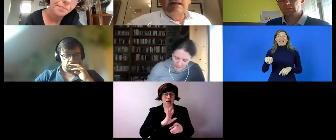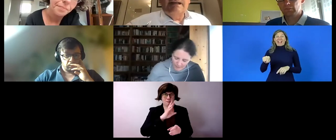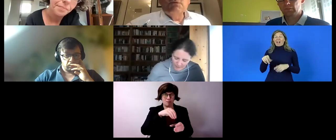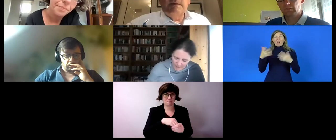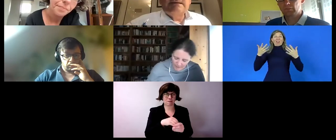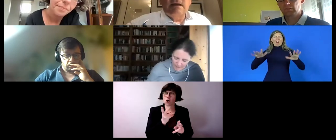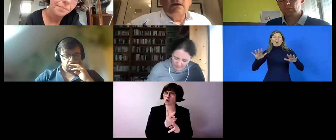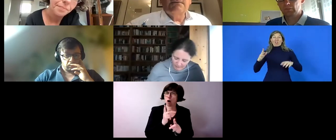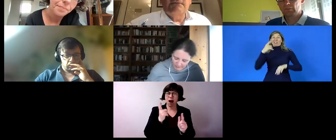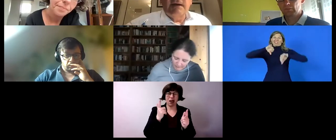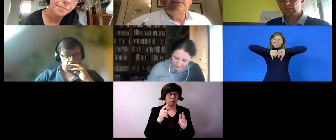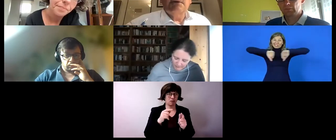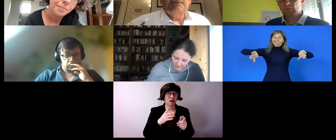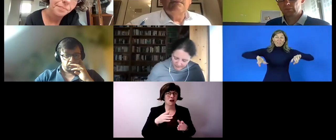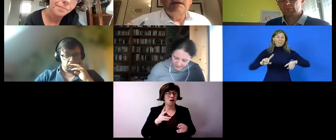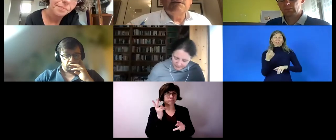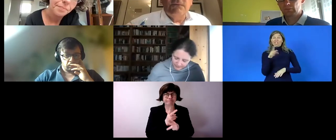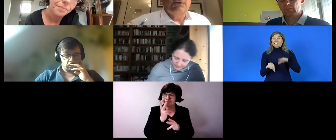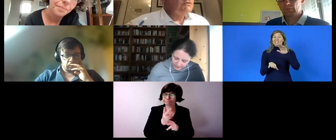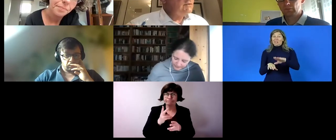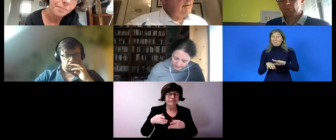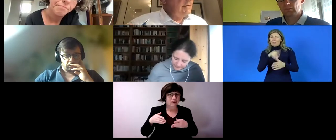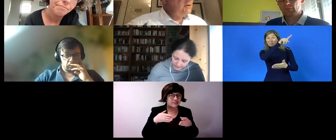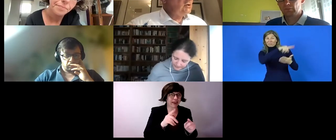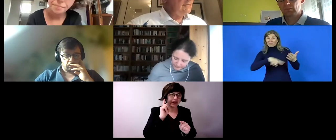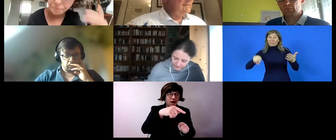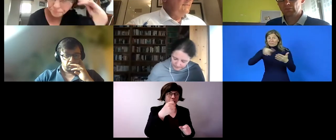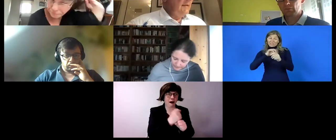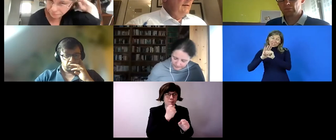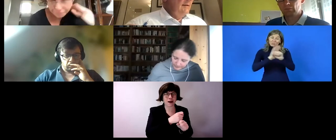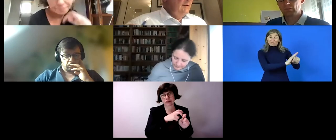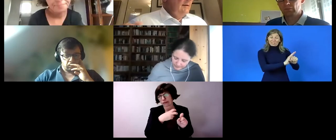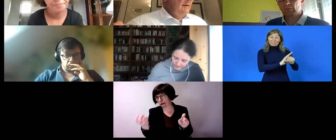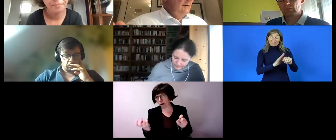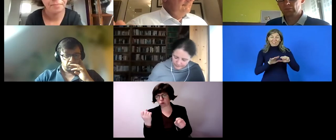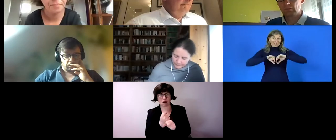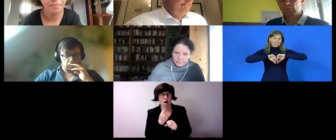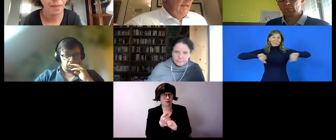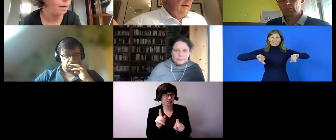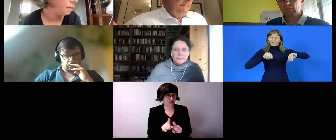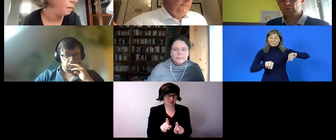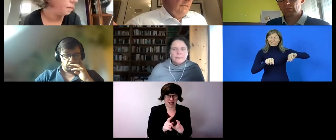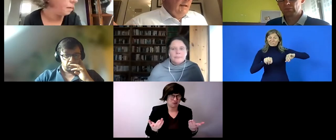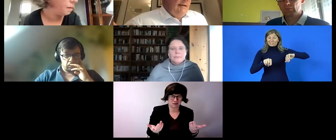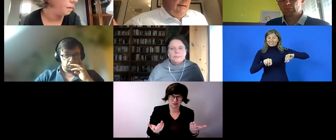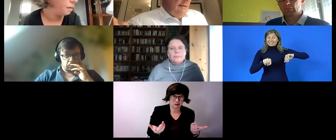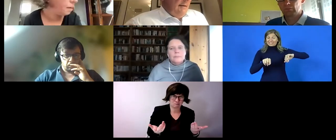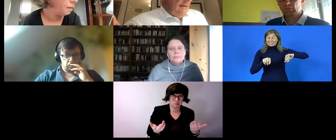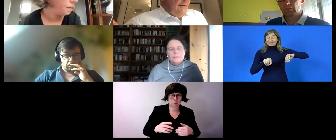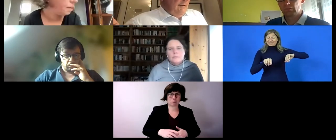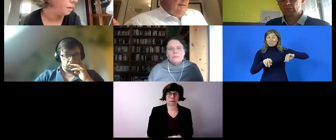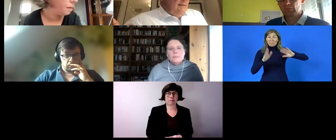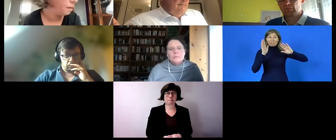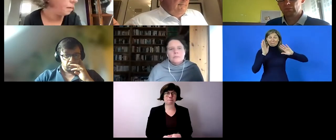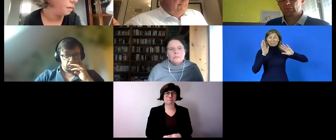separating you out from of the society and i think that that is um very